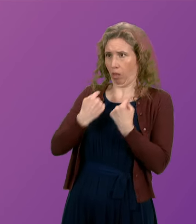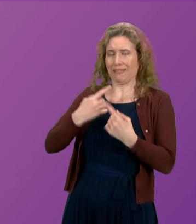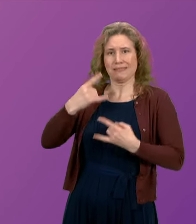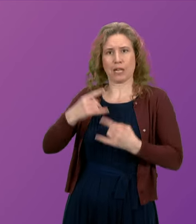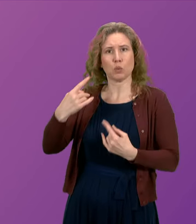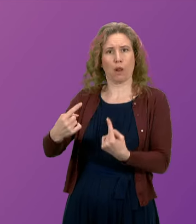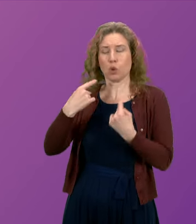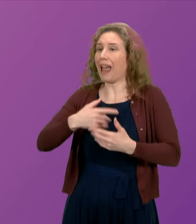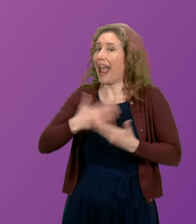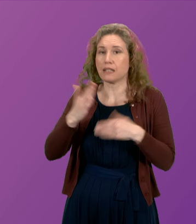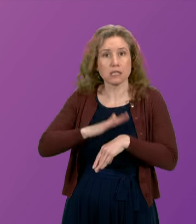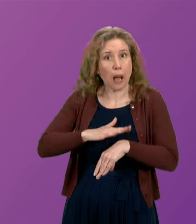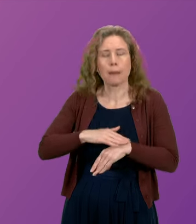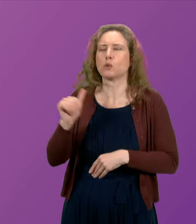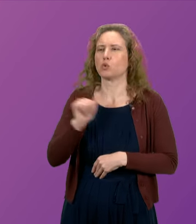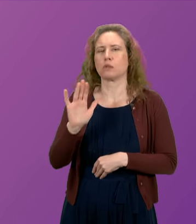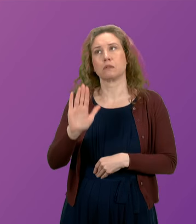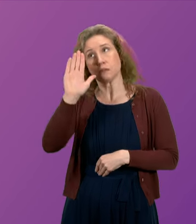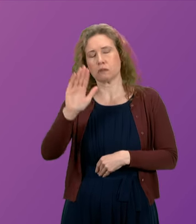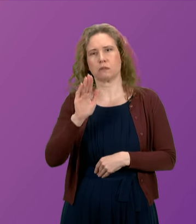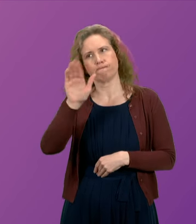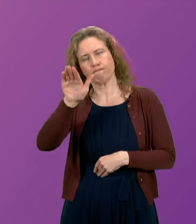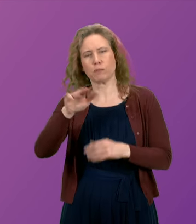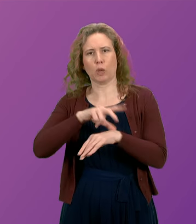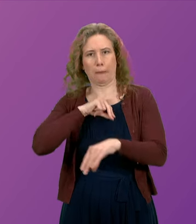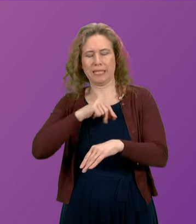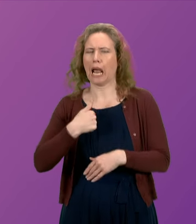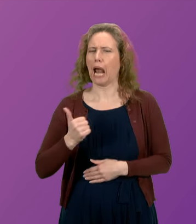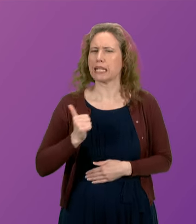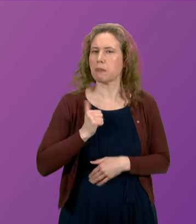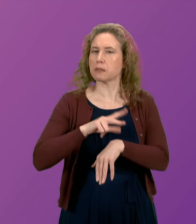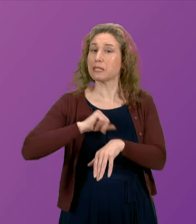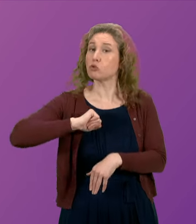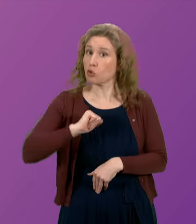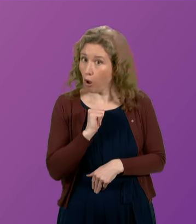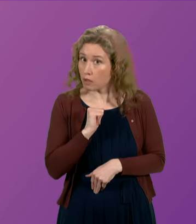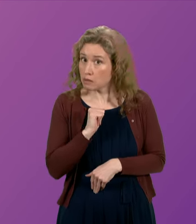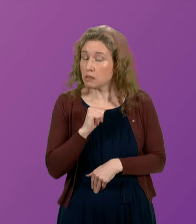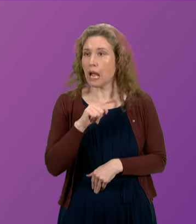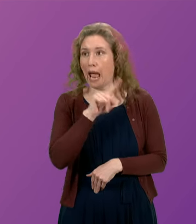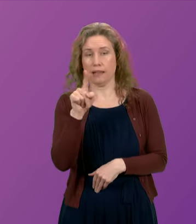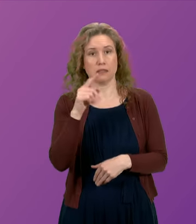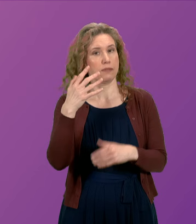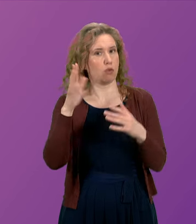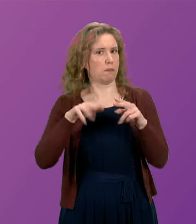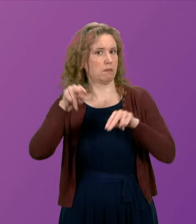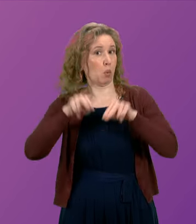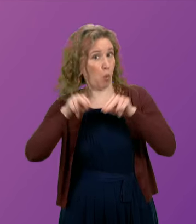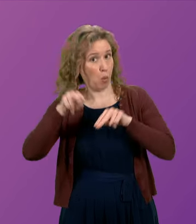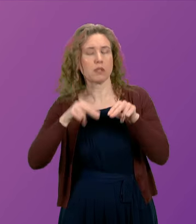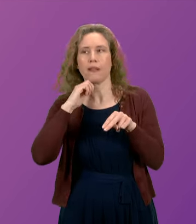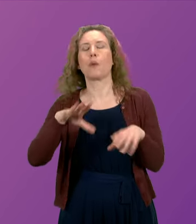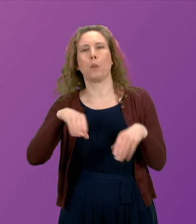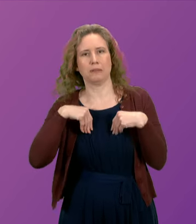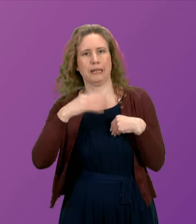at any stage should come forward and my expectation of Police Scotland and of the Crown is that that would be taken